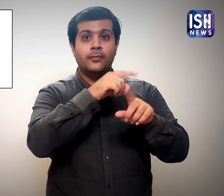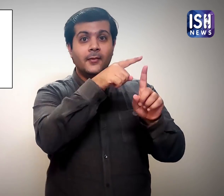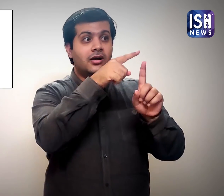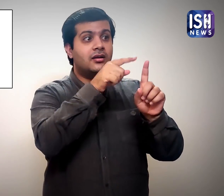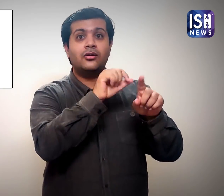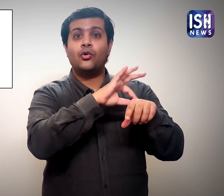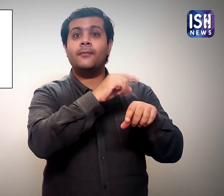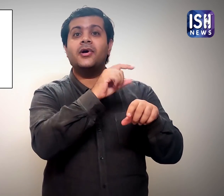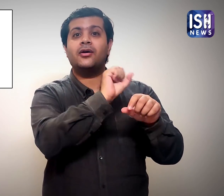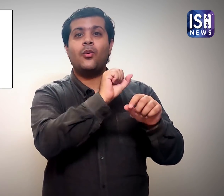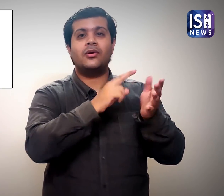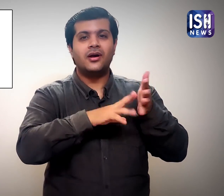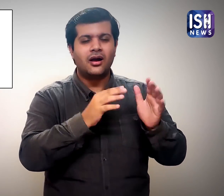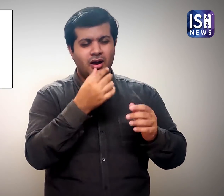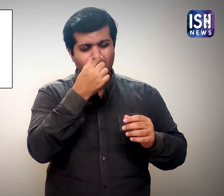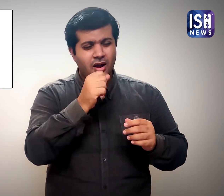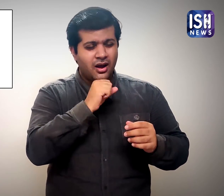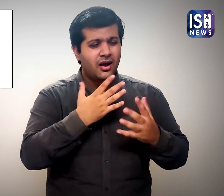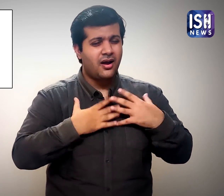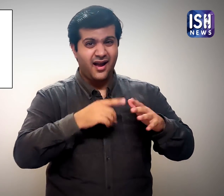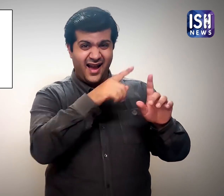especially fever, coughing and sneezing.